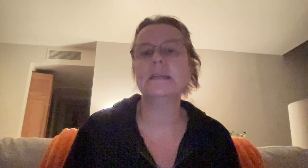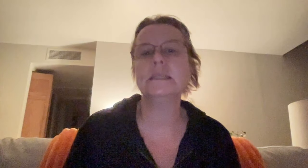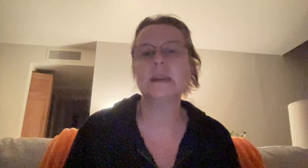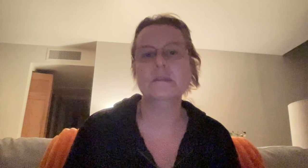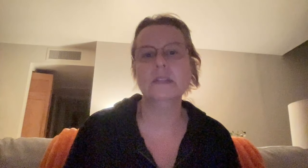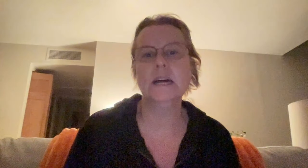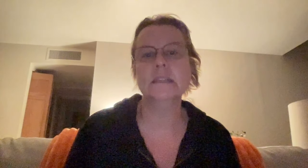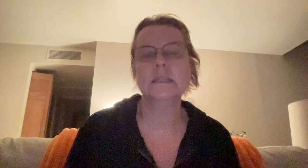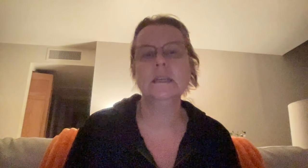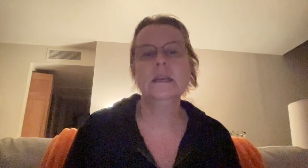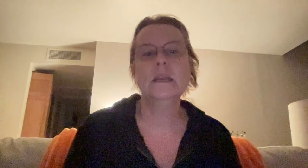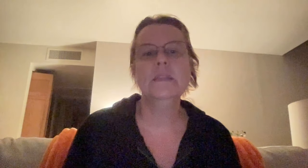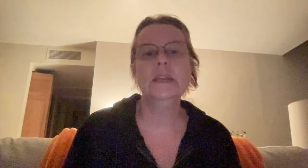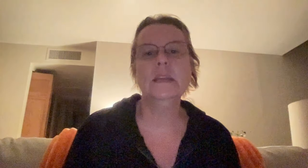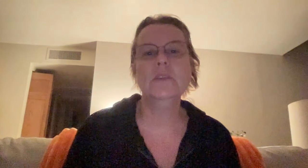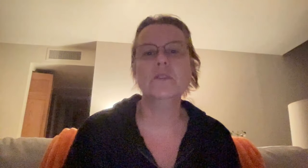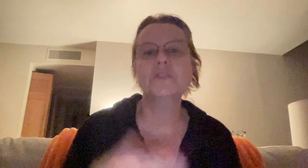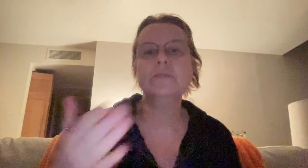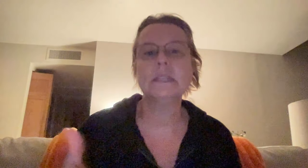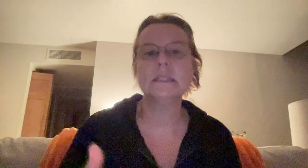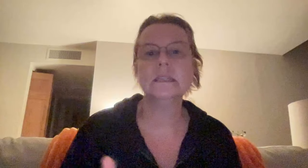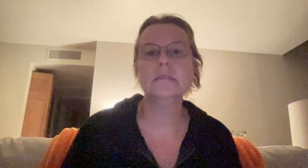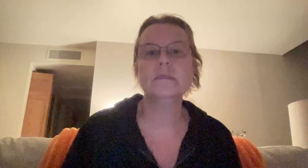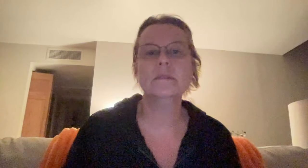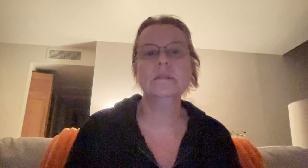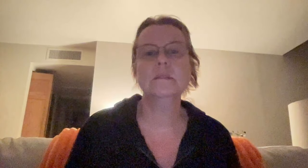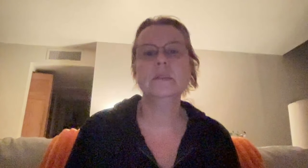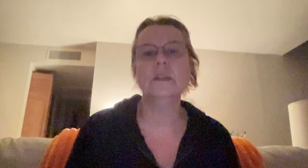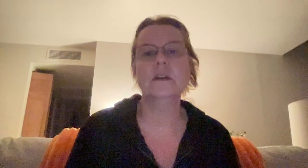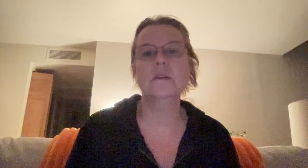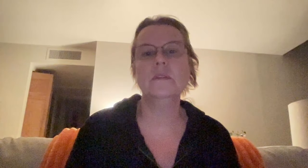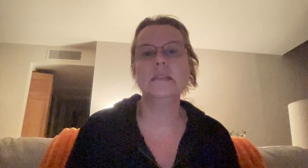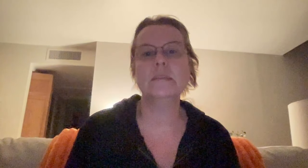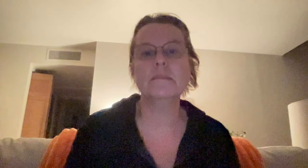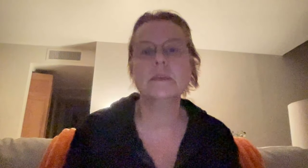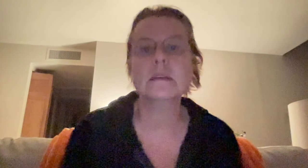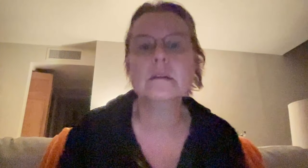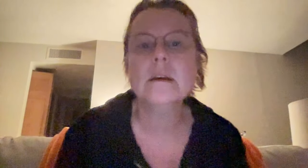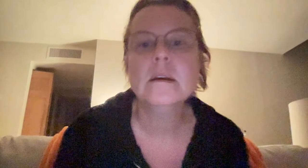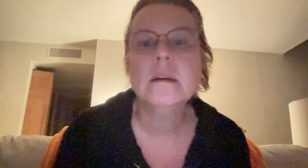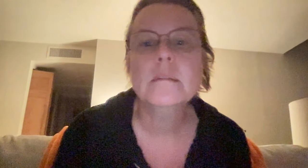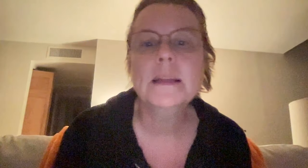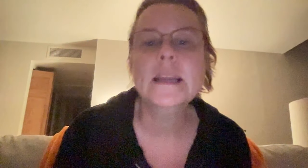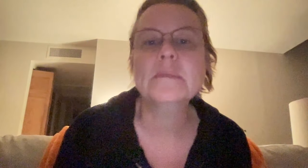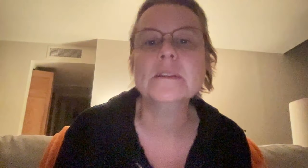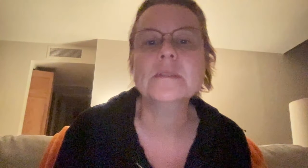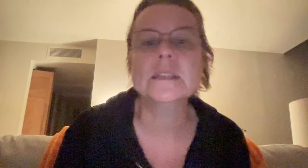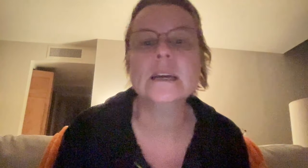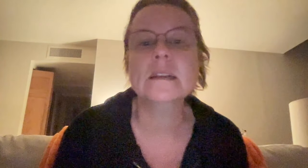myself a lot. The, you're too sensitive, you know, that type of thing. My camera is really not,